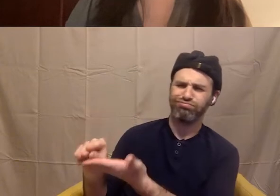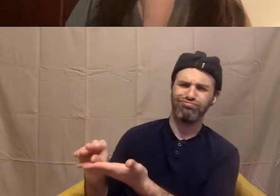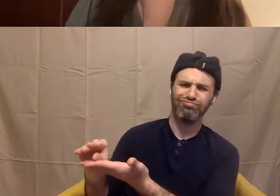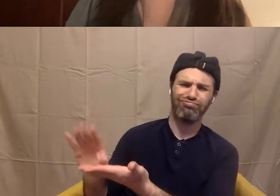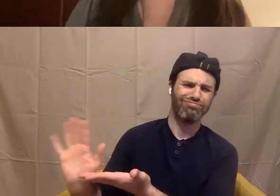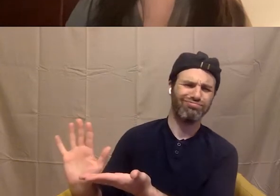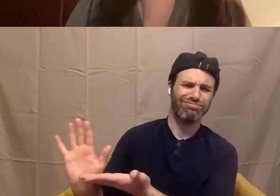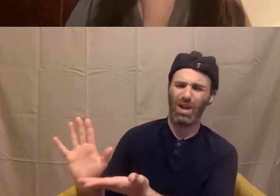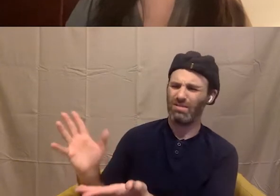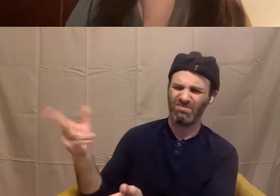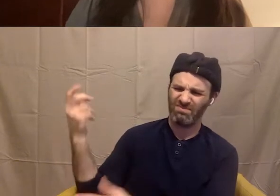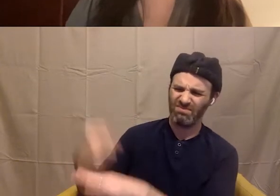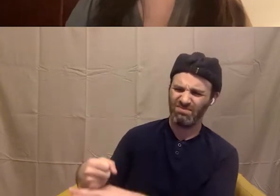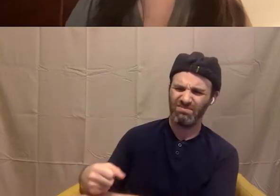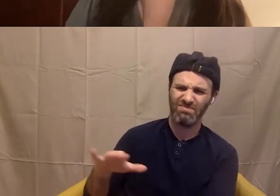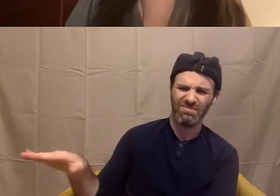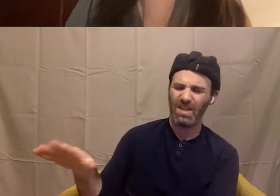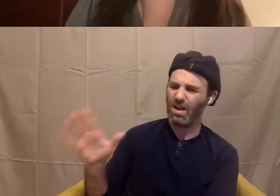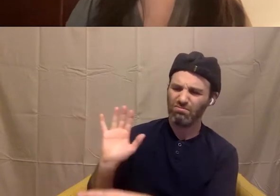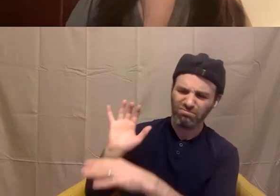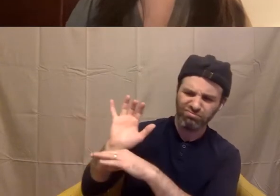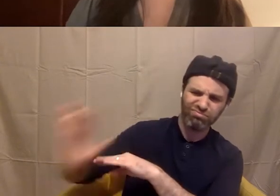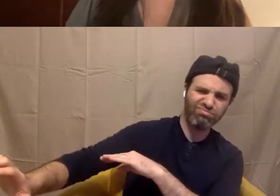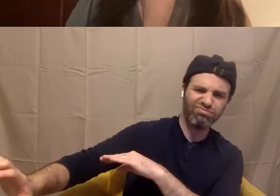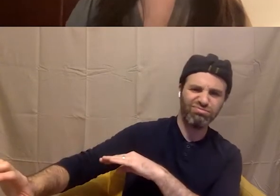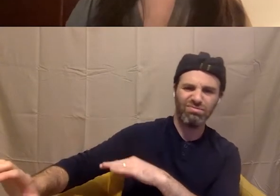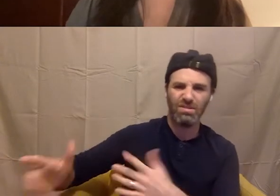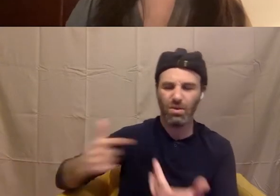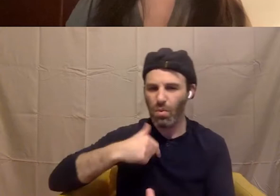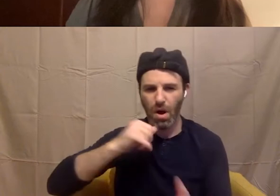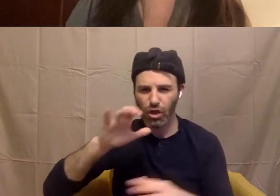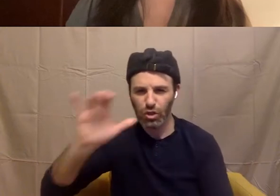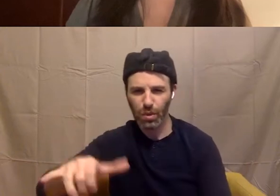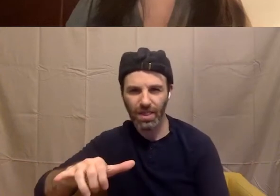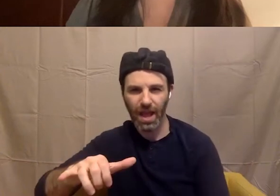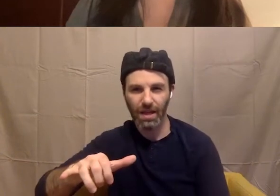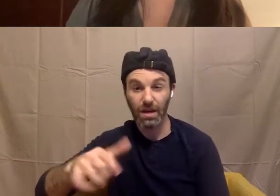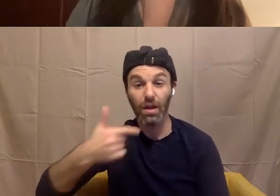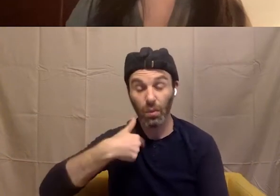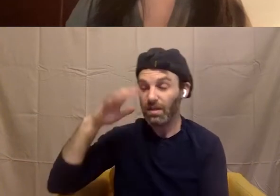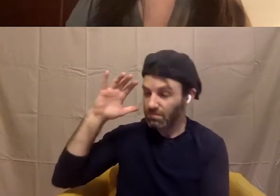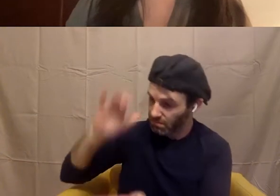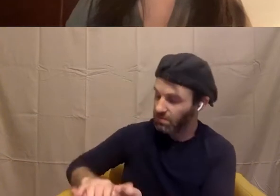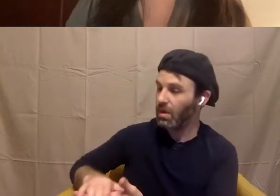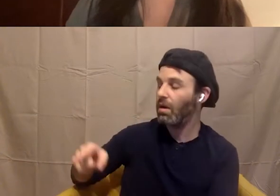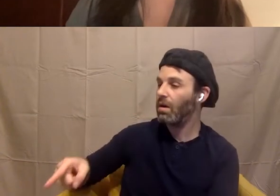them down, we're not bulldozing, right? That we're believing them, that we're trusting them,